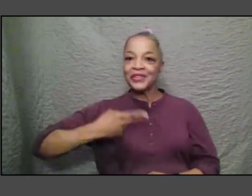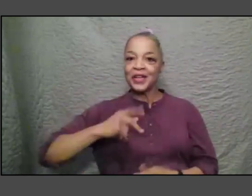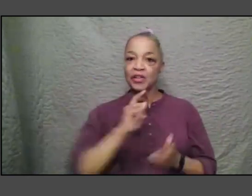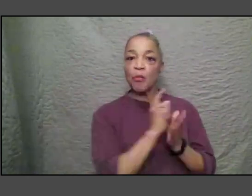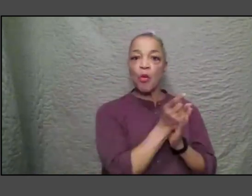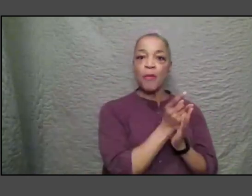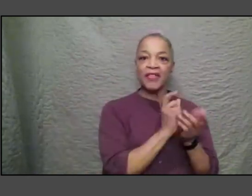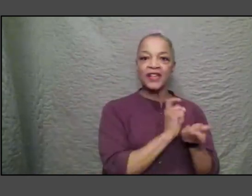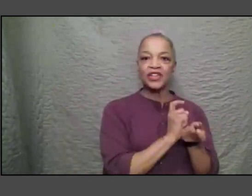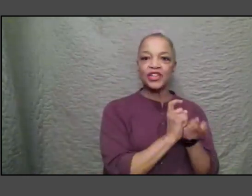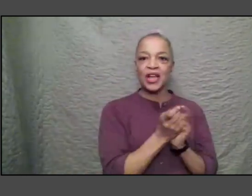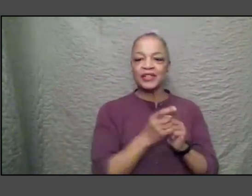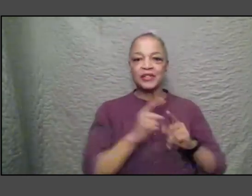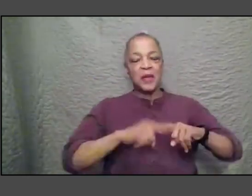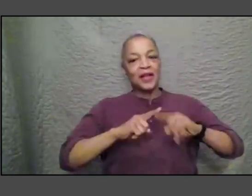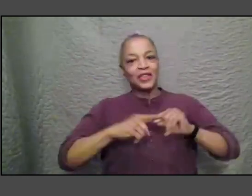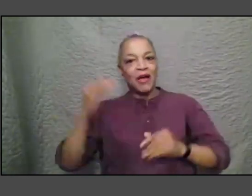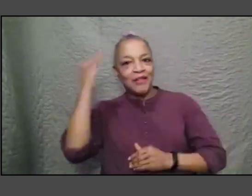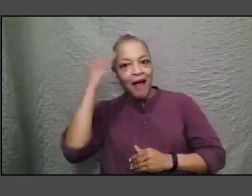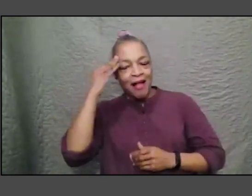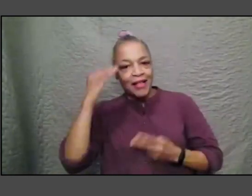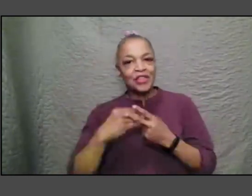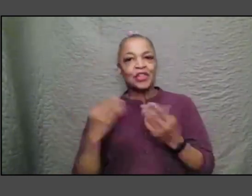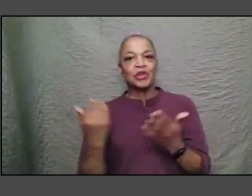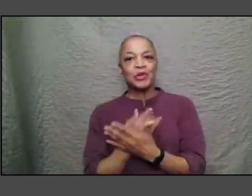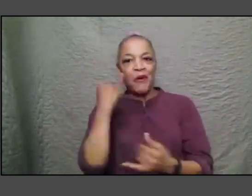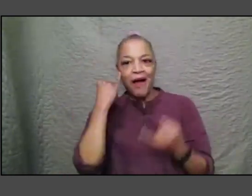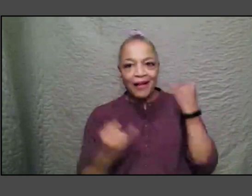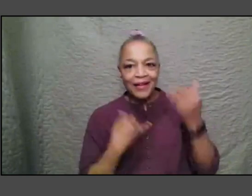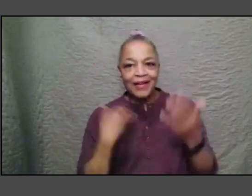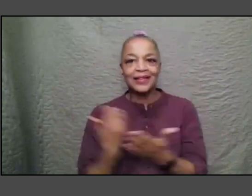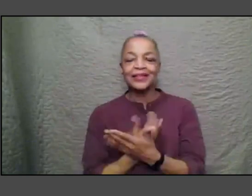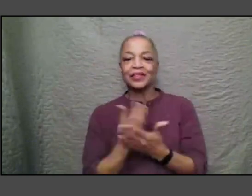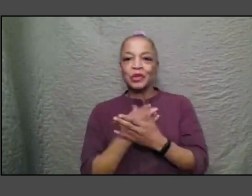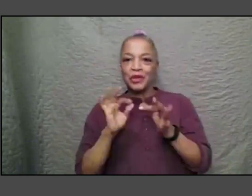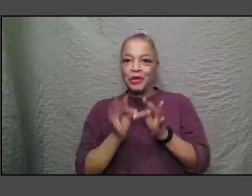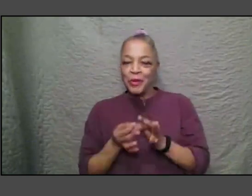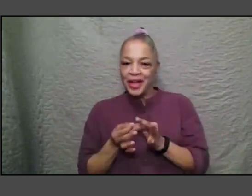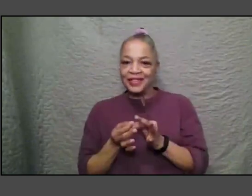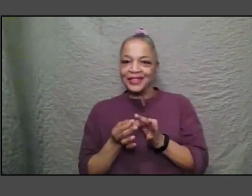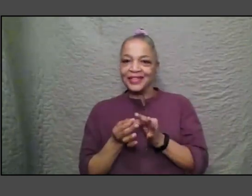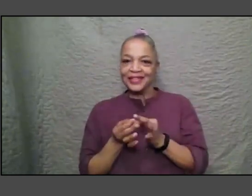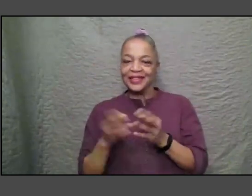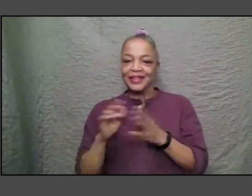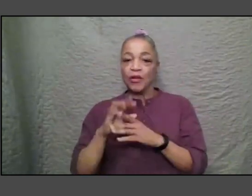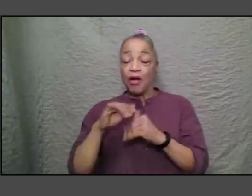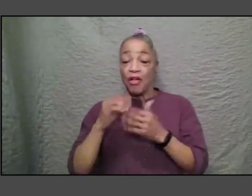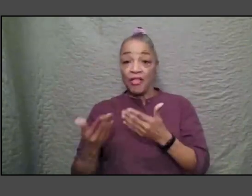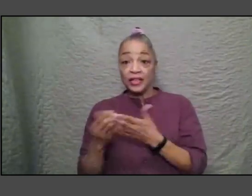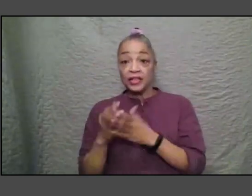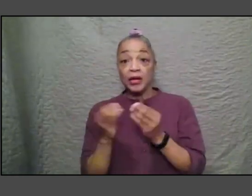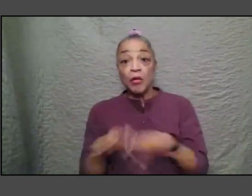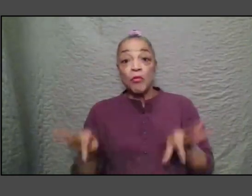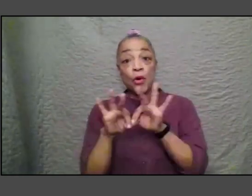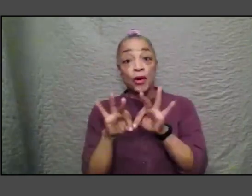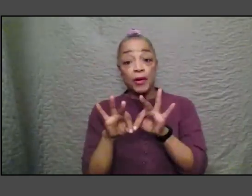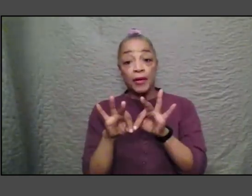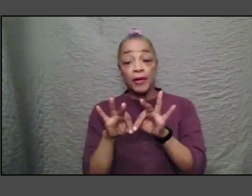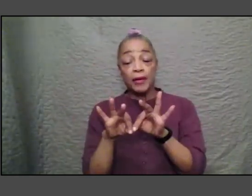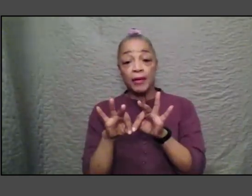based on new ideas based on new interpretations based on things that are more important so i think that it really isn't coming in front of us to find that right